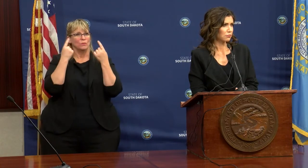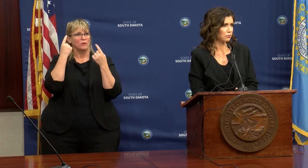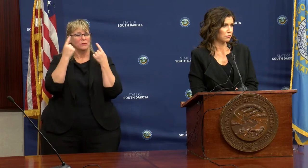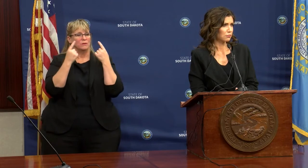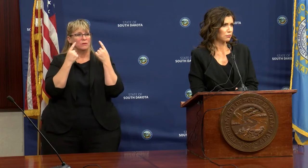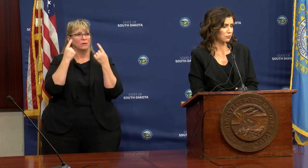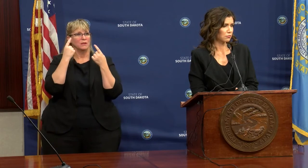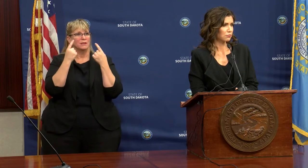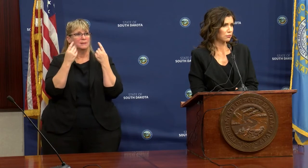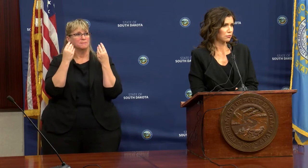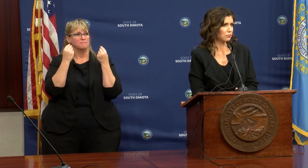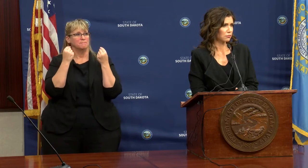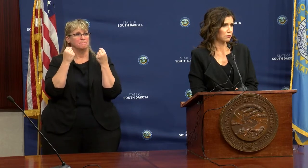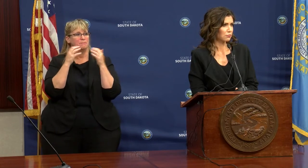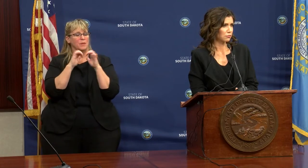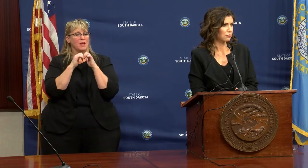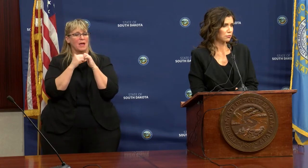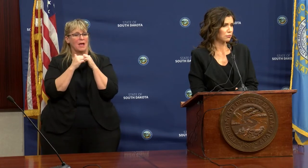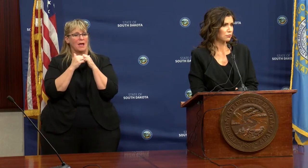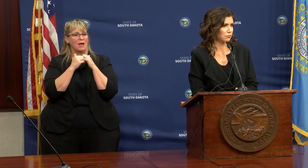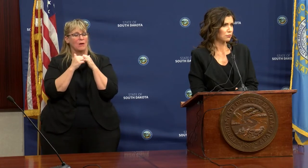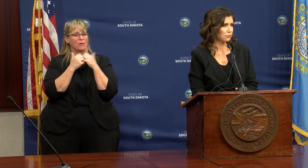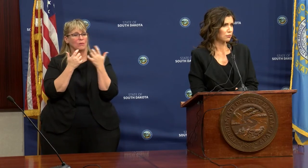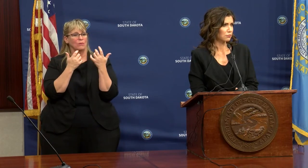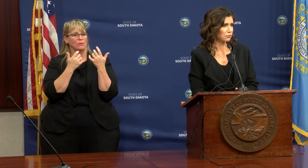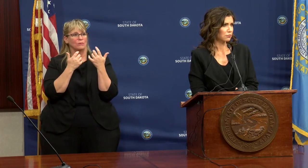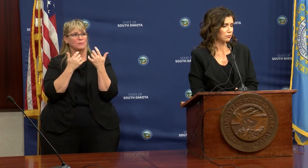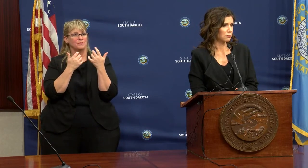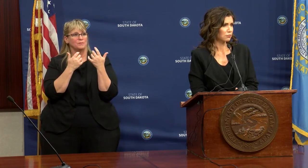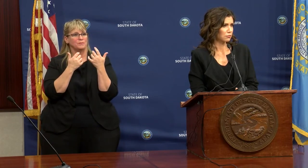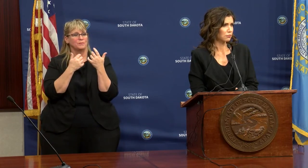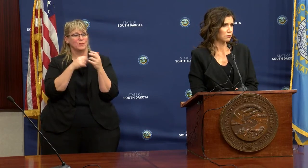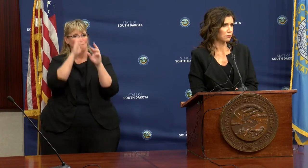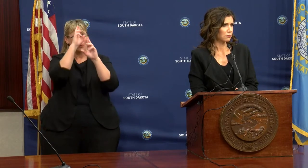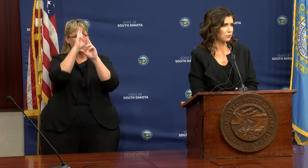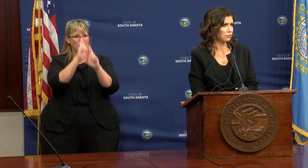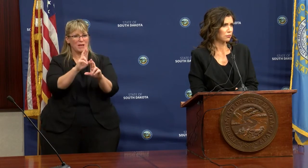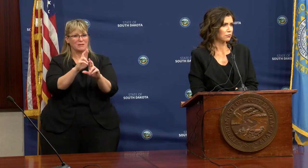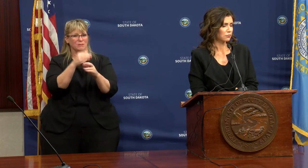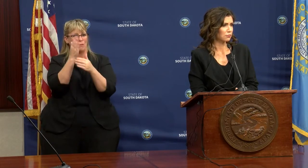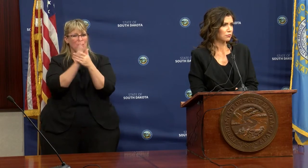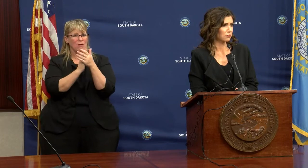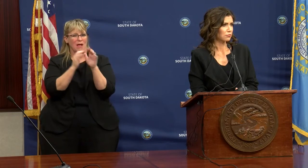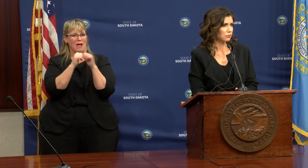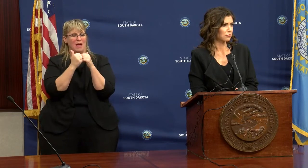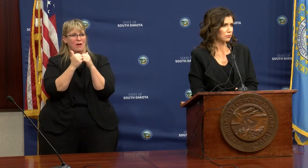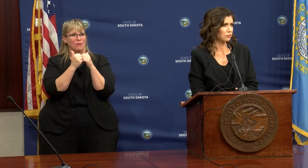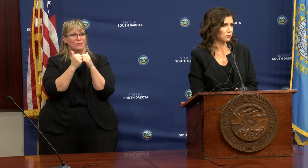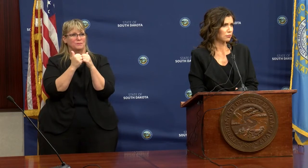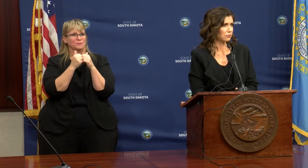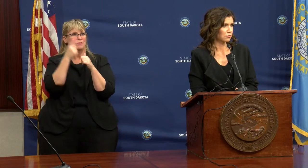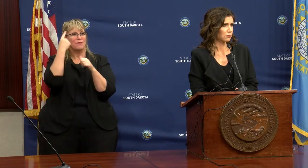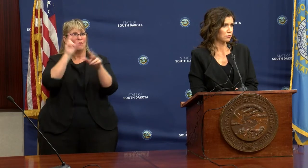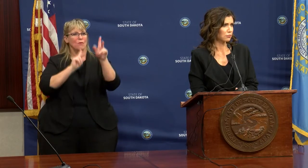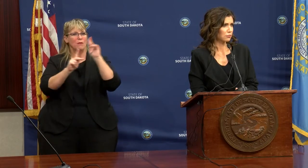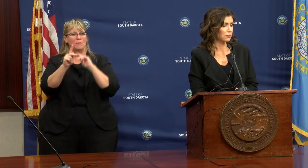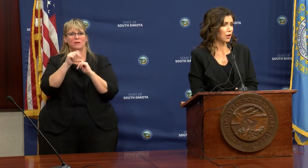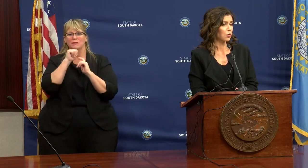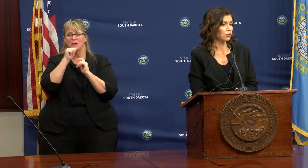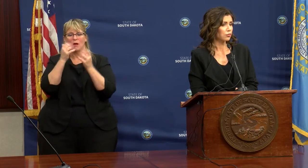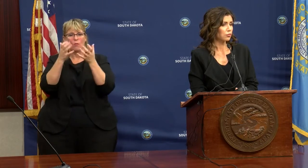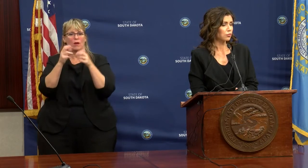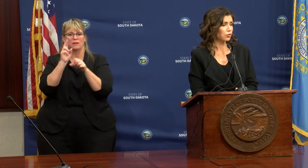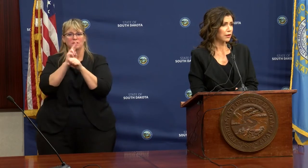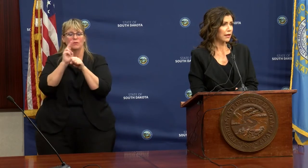how the positions respect the argument when it comes to choosing us or not.